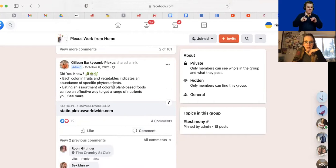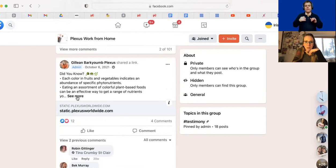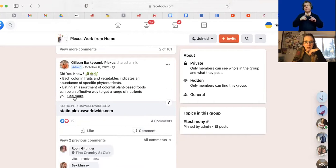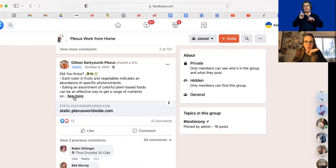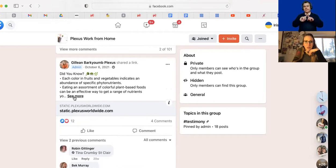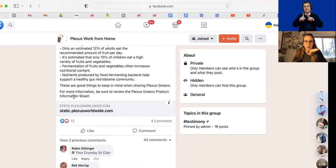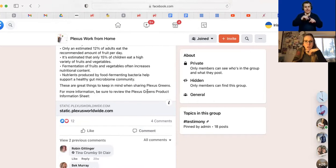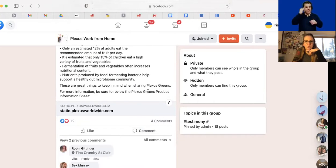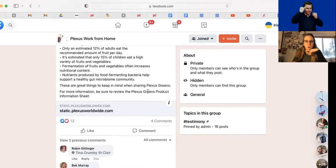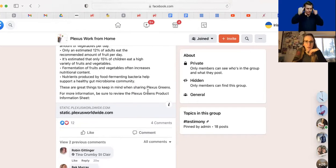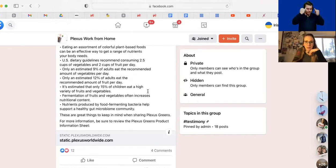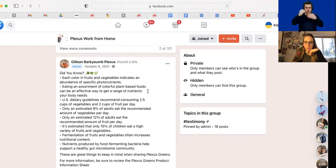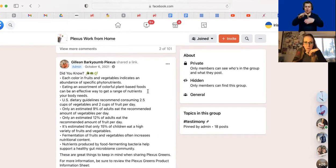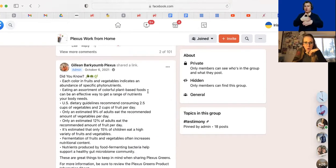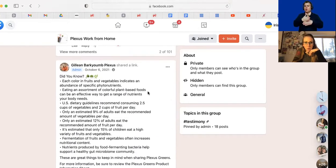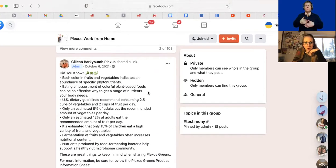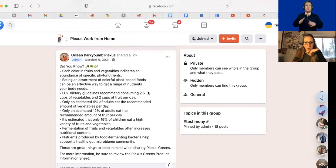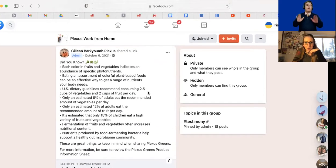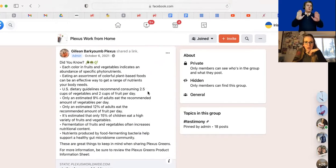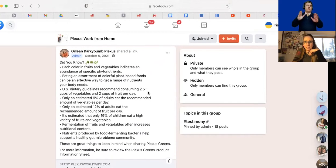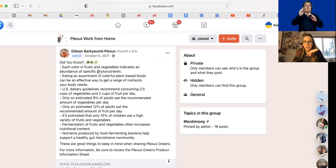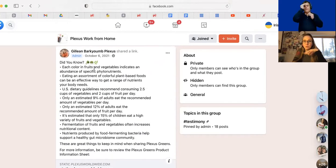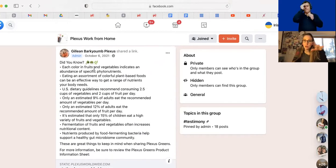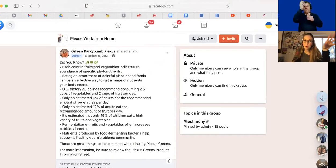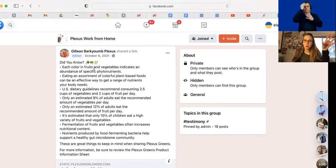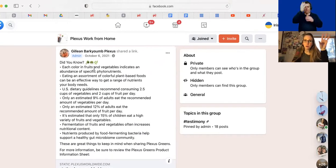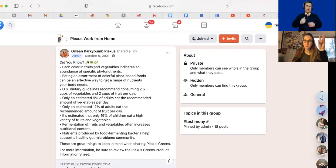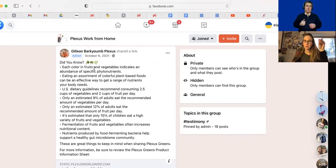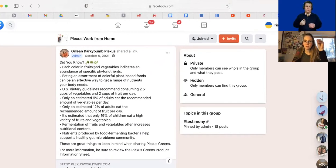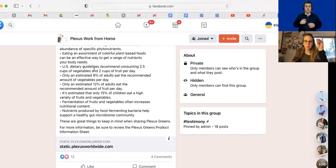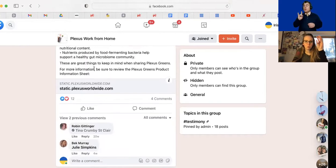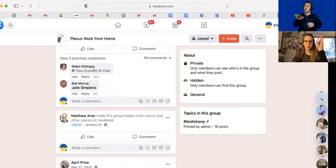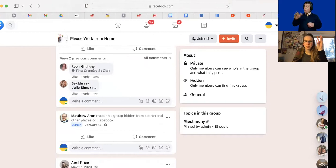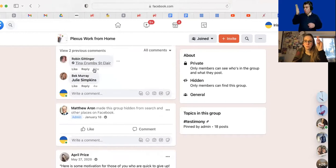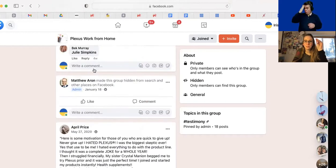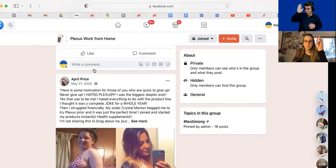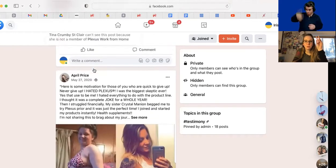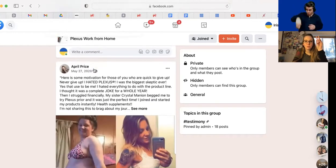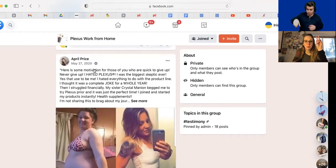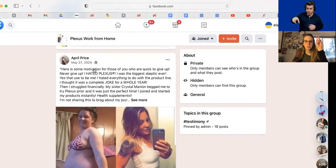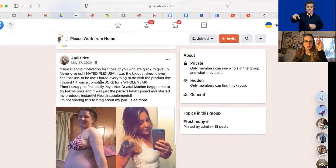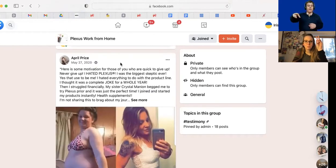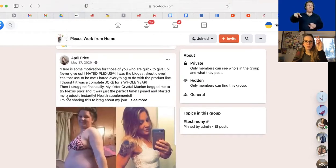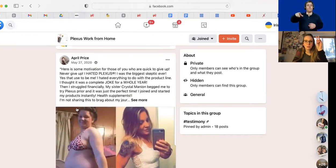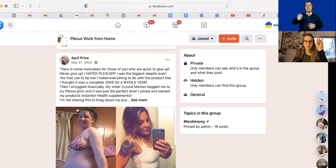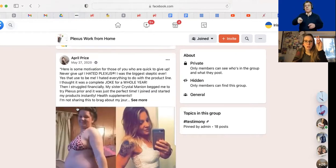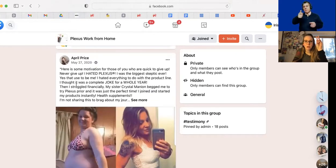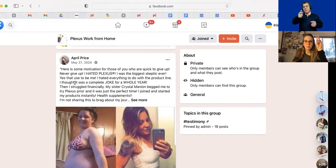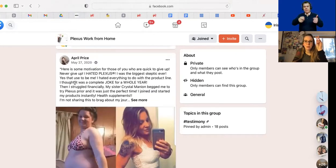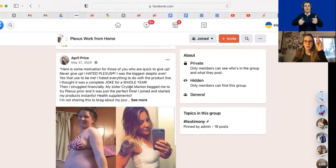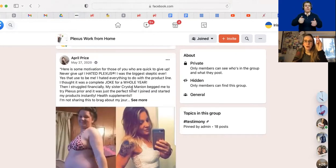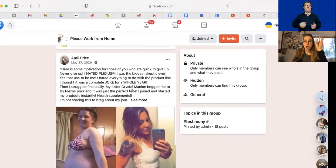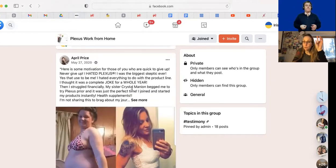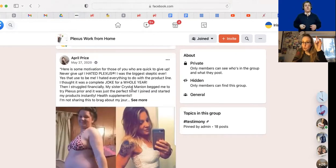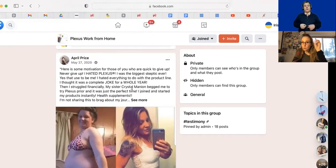shared in here. There's just great info. Uh, did you know a little info little, just bits of information. There's,